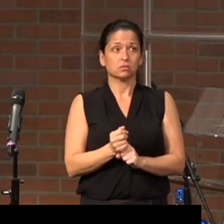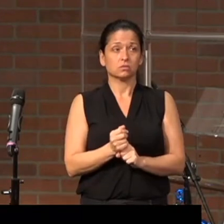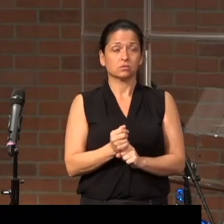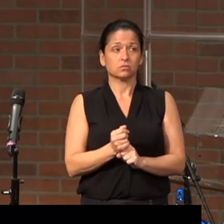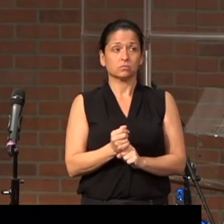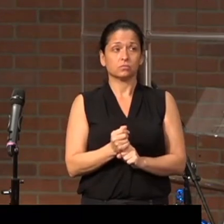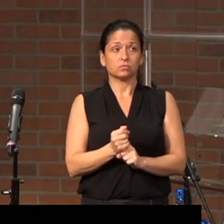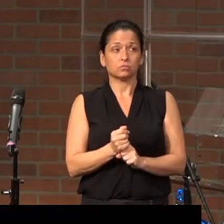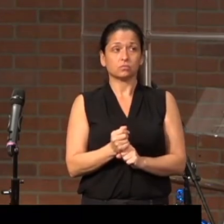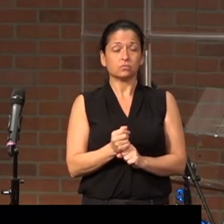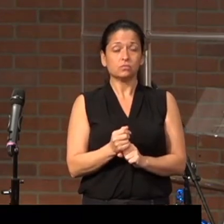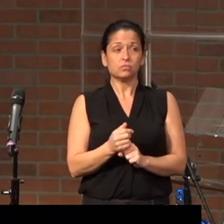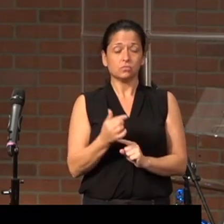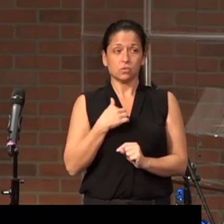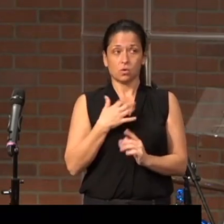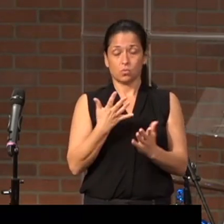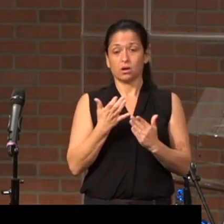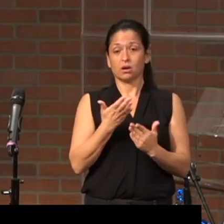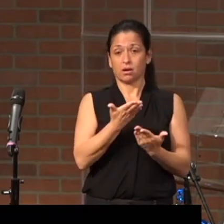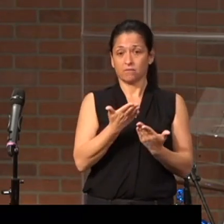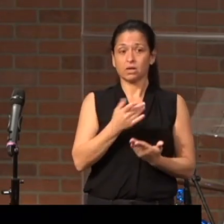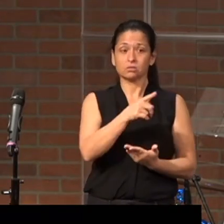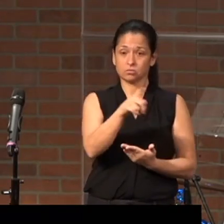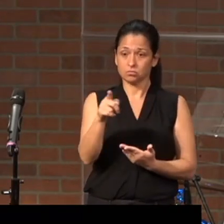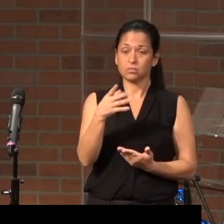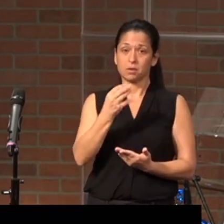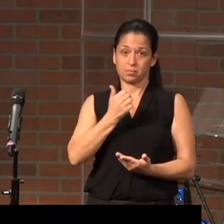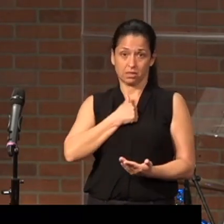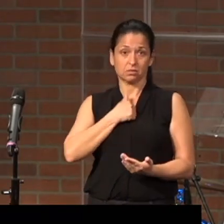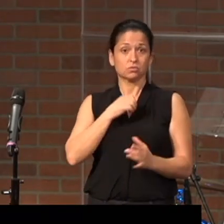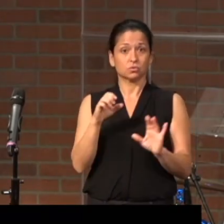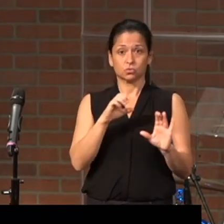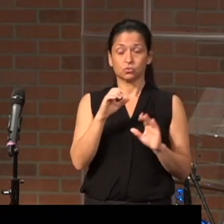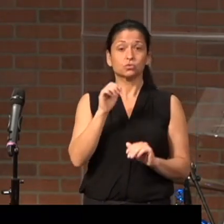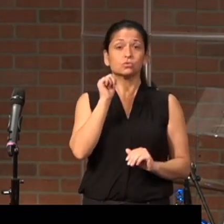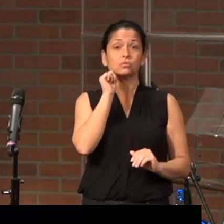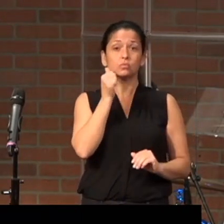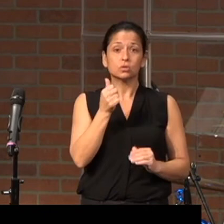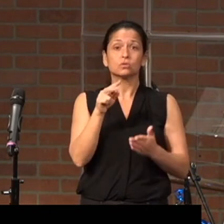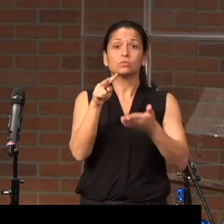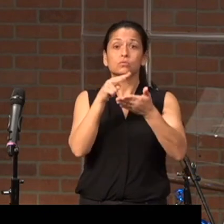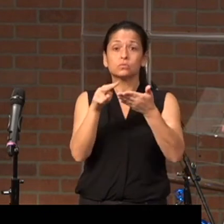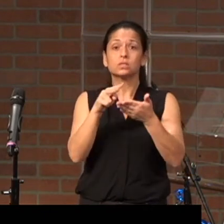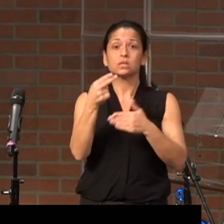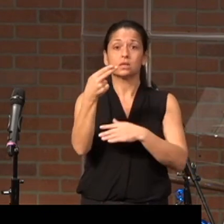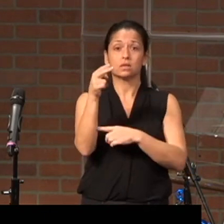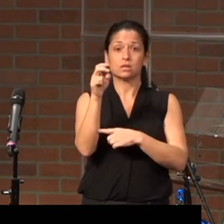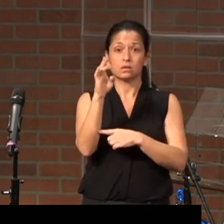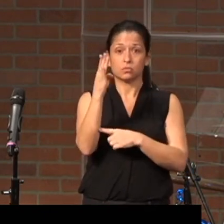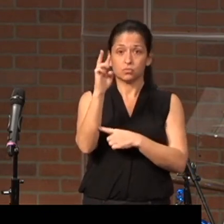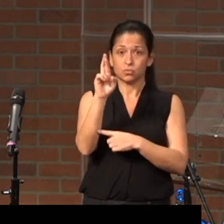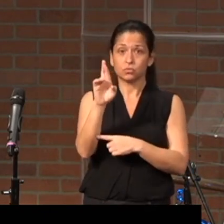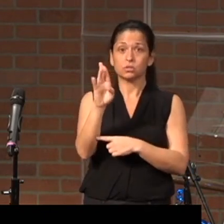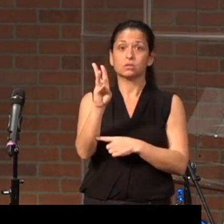want to invite you and me to do. Tomorrow, read Hebrews chapter 8.